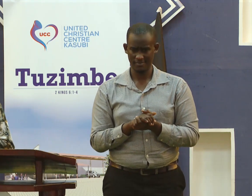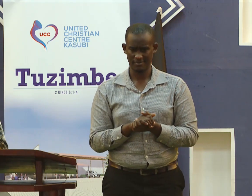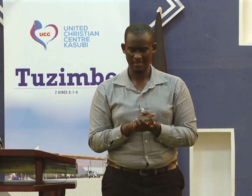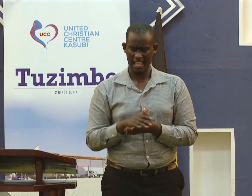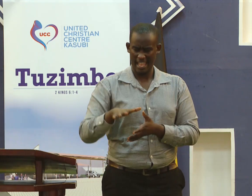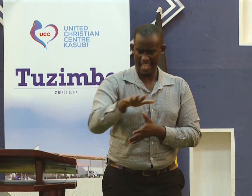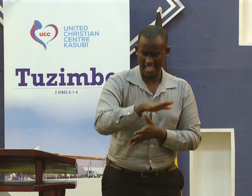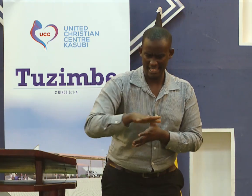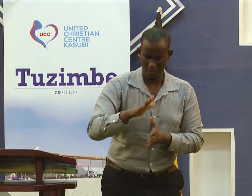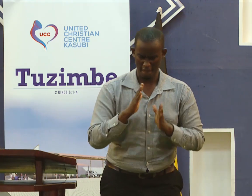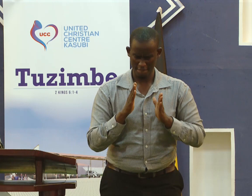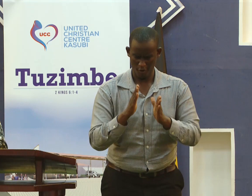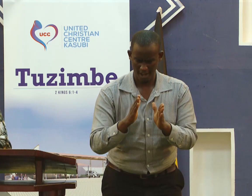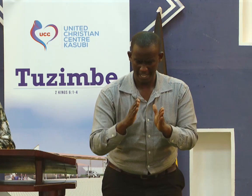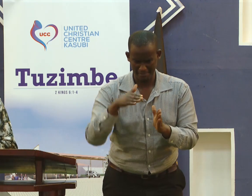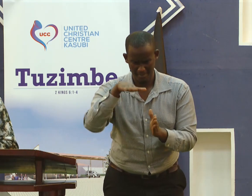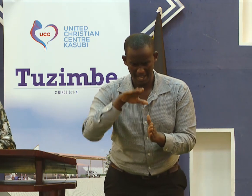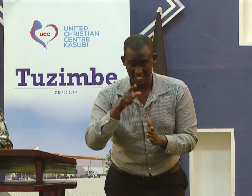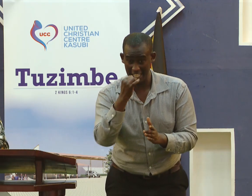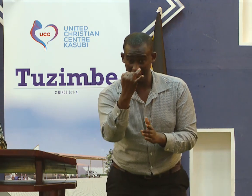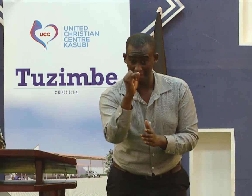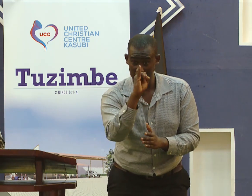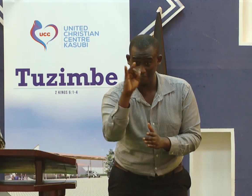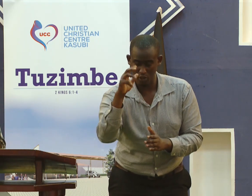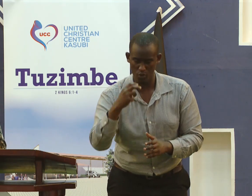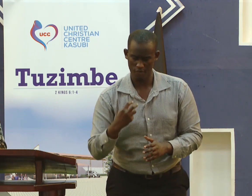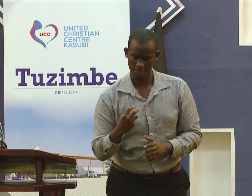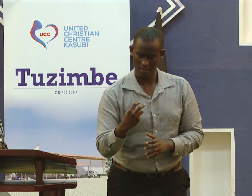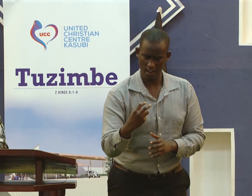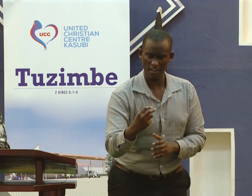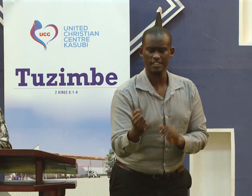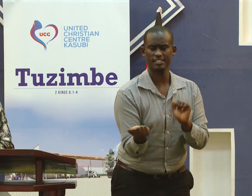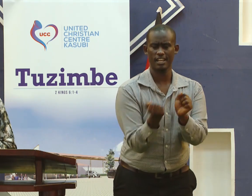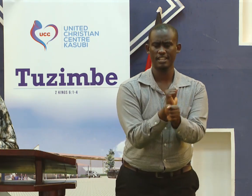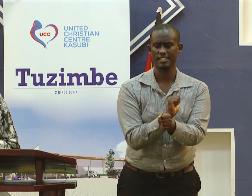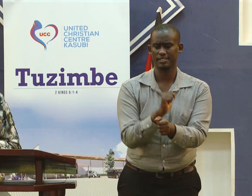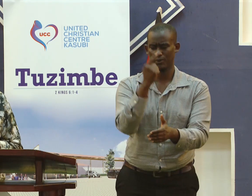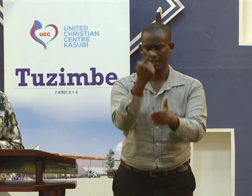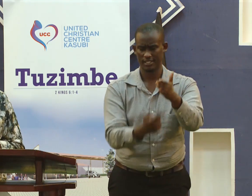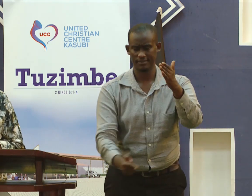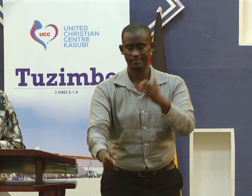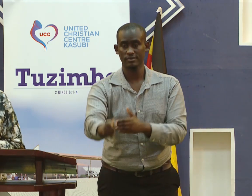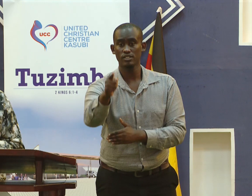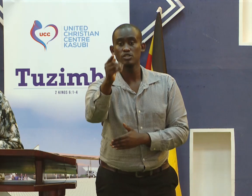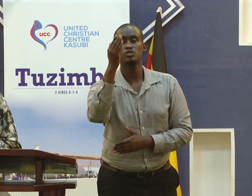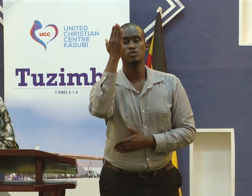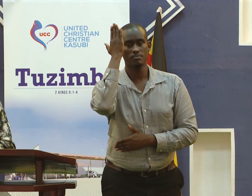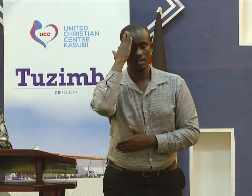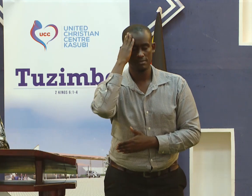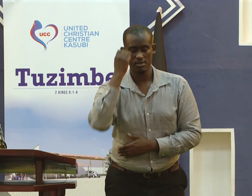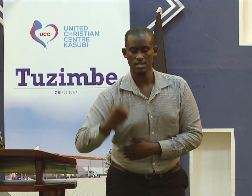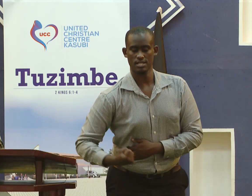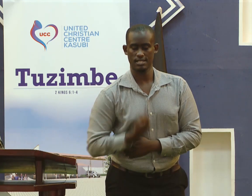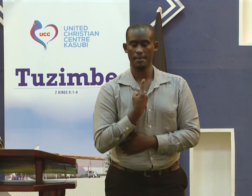And which area should we focus at if we are to walk the journey of transformation? You